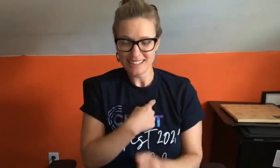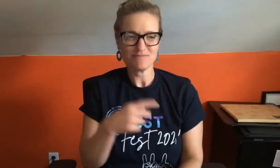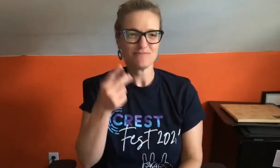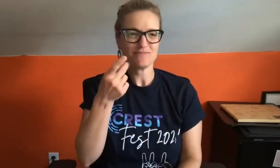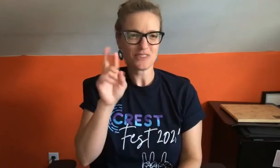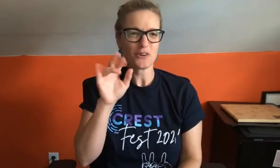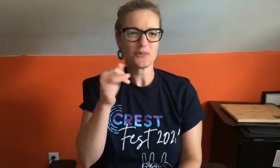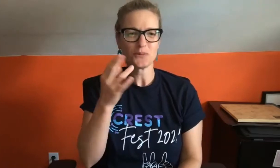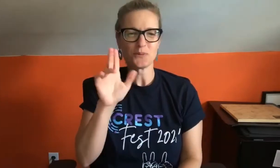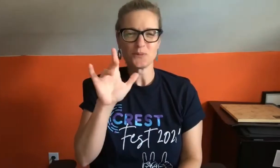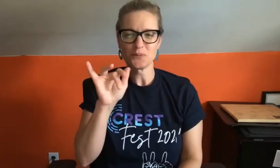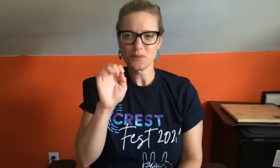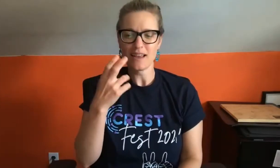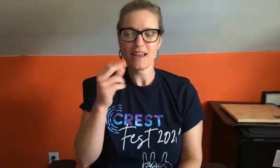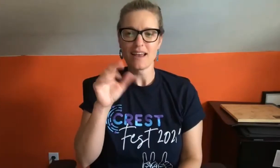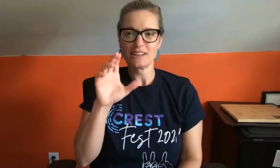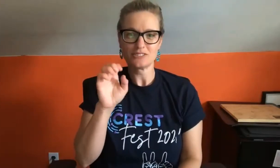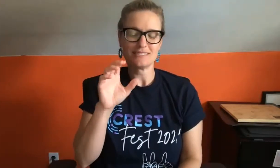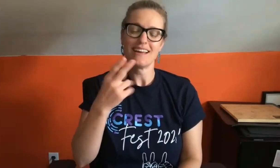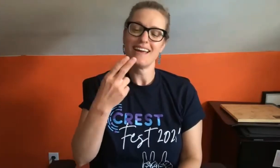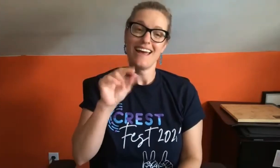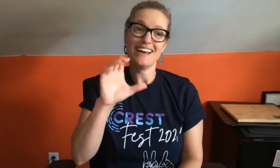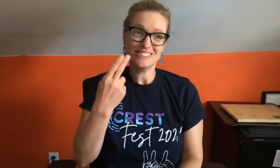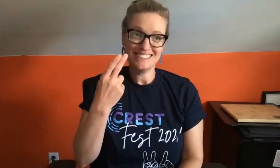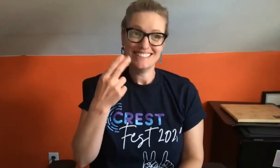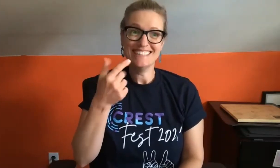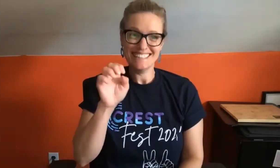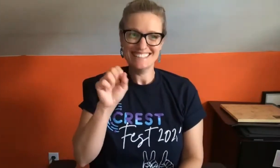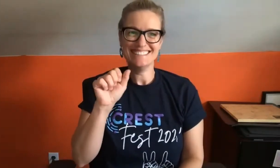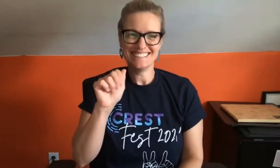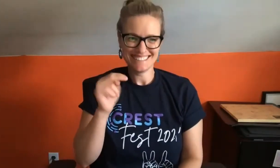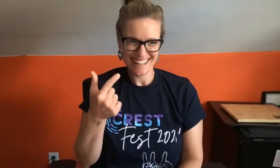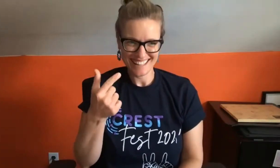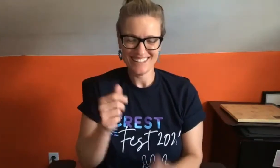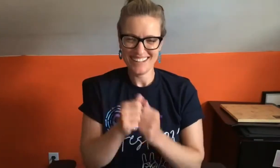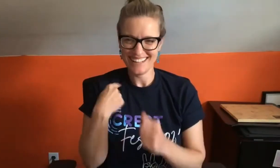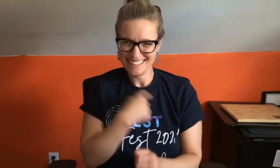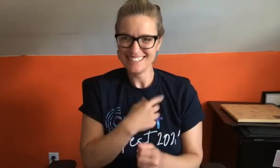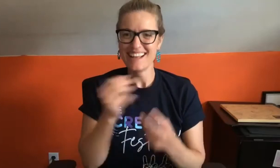We are thrilled to have with us Dr. Julie Hoek-Sang